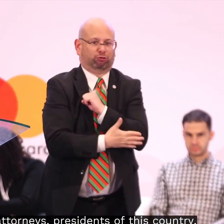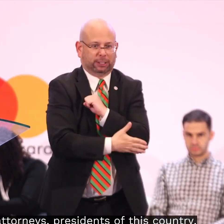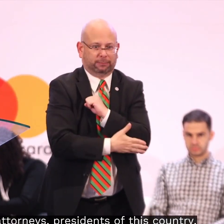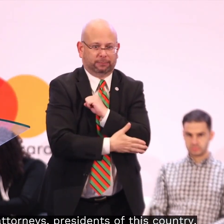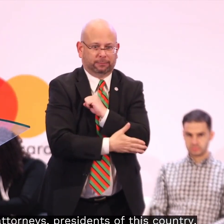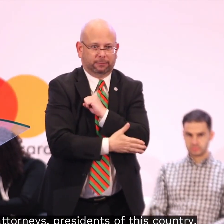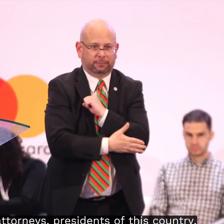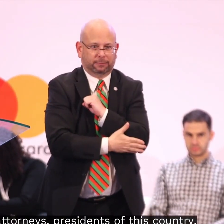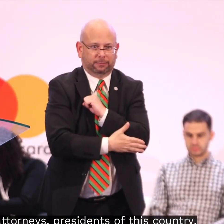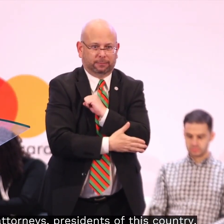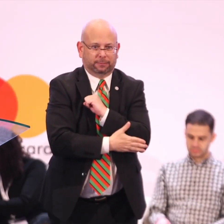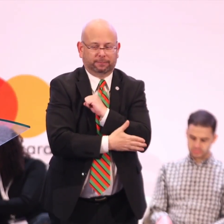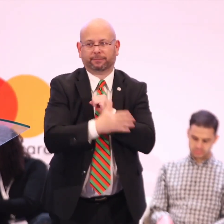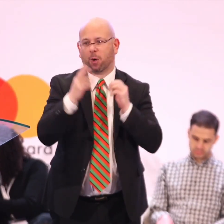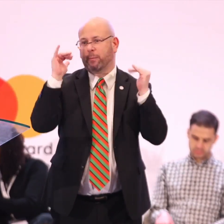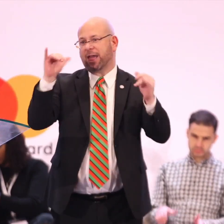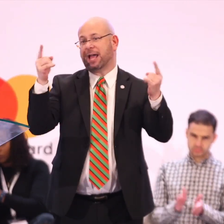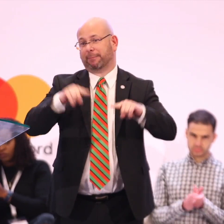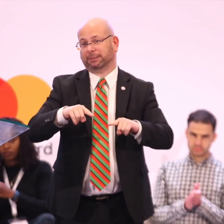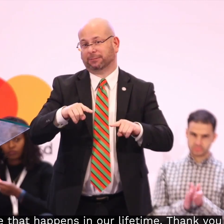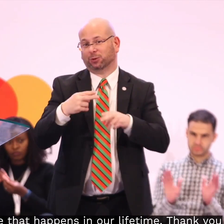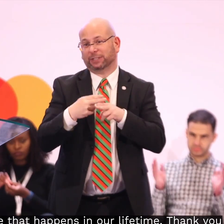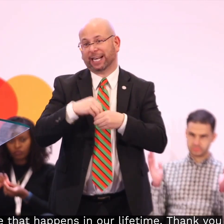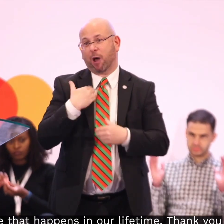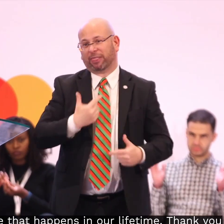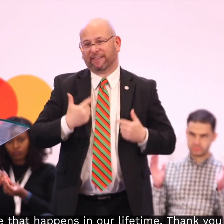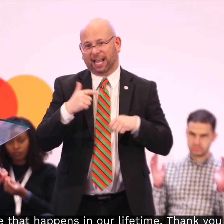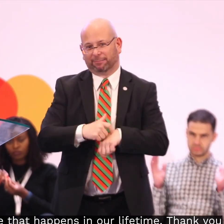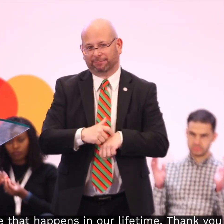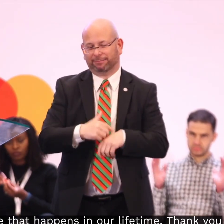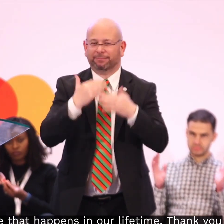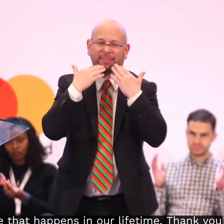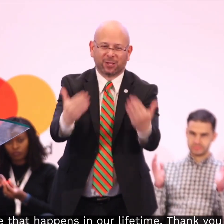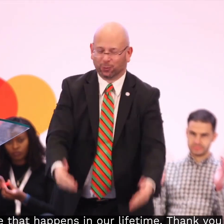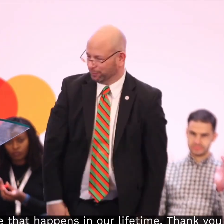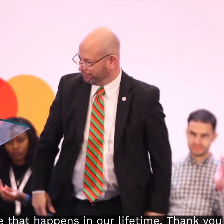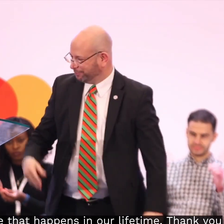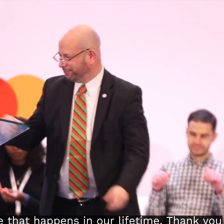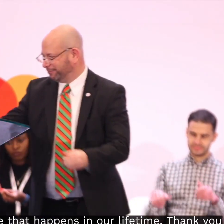presidents of this country. And I hope that happens in our lifetime. Thank you.